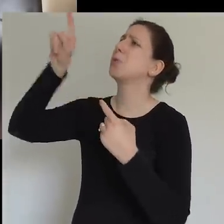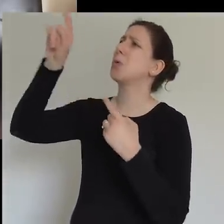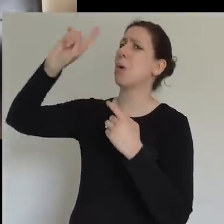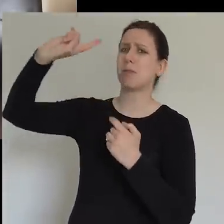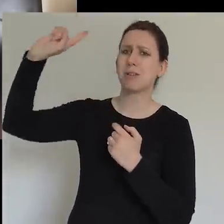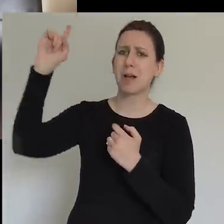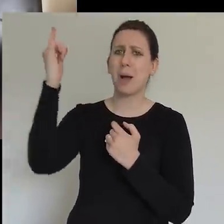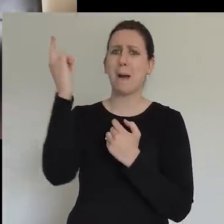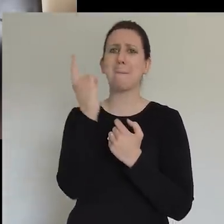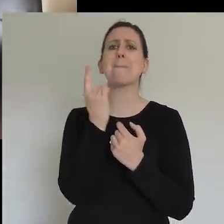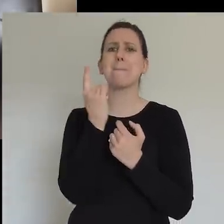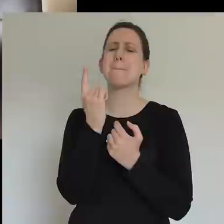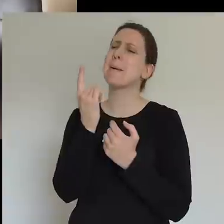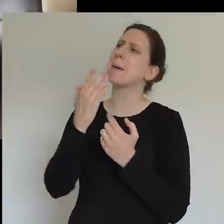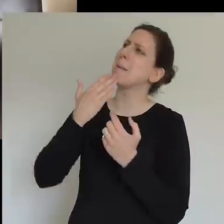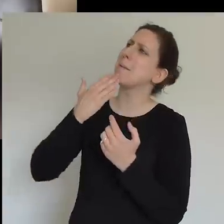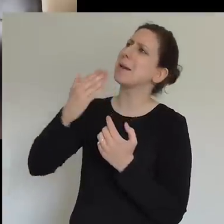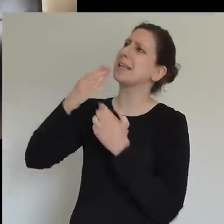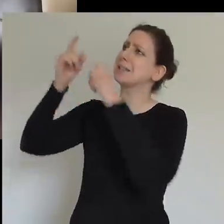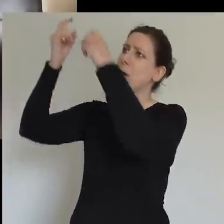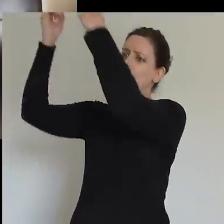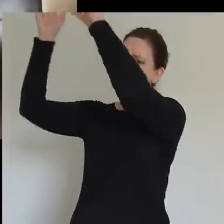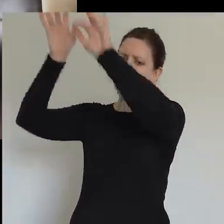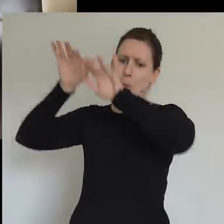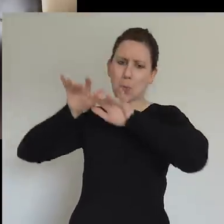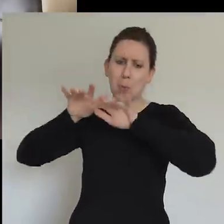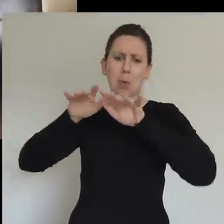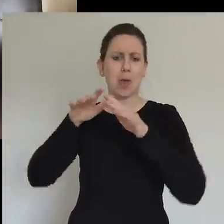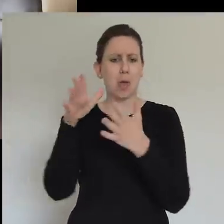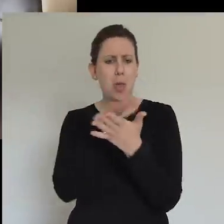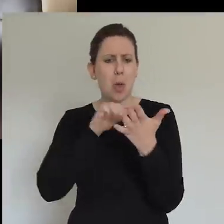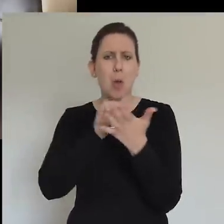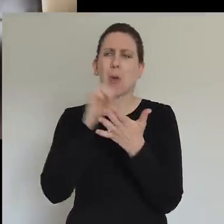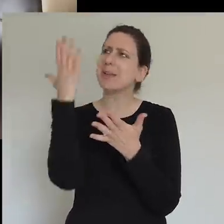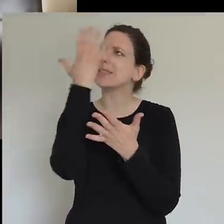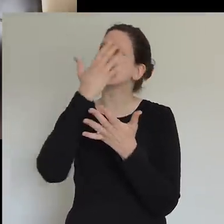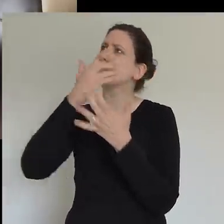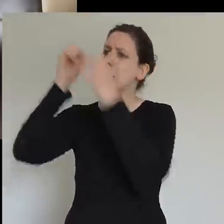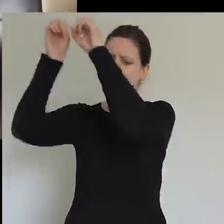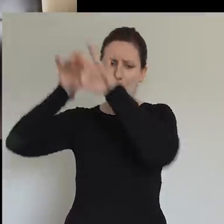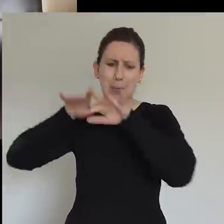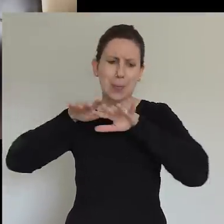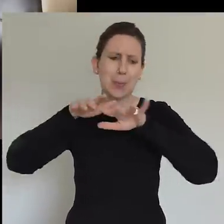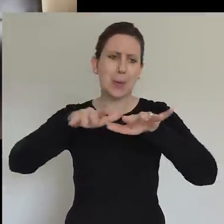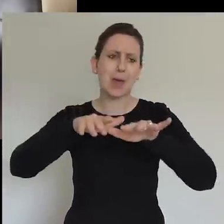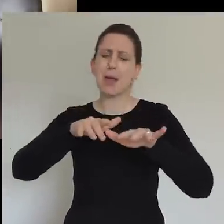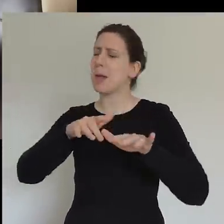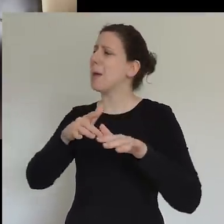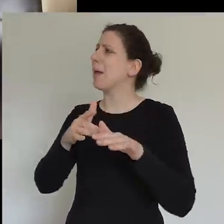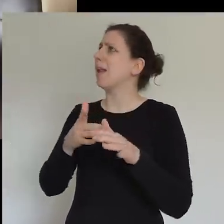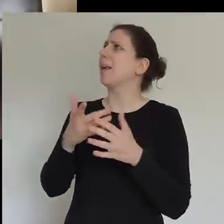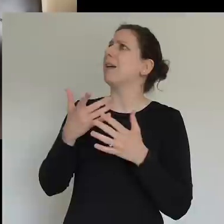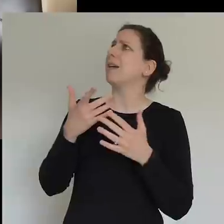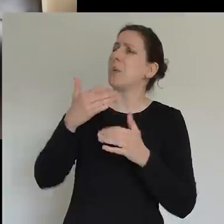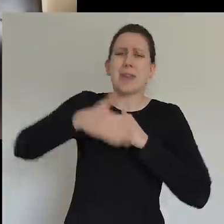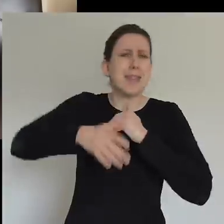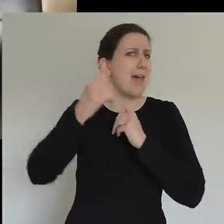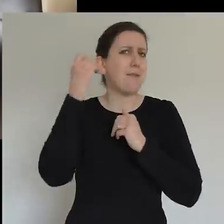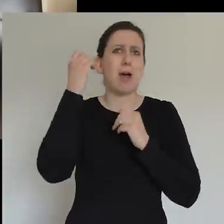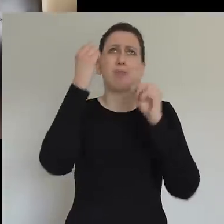Spirit in a way that we could never have imagined was possible. We ask, Lord, that you would fill us right now, that you